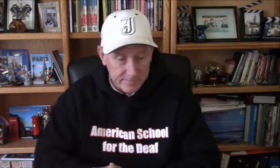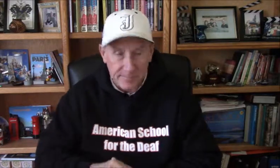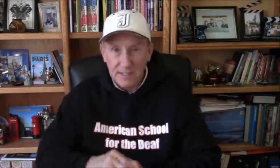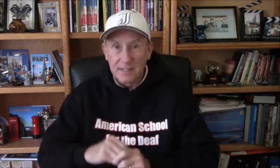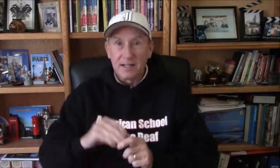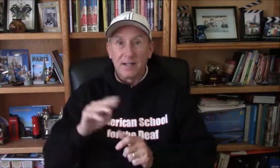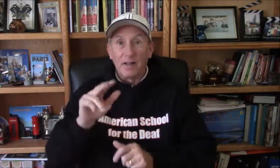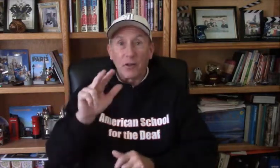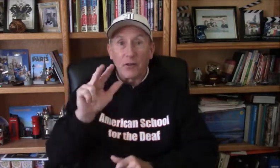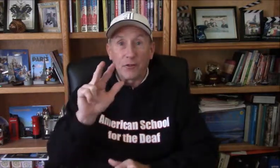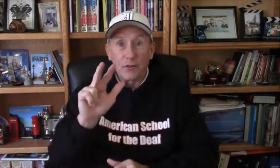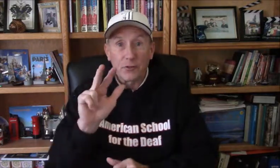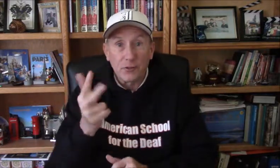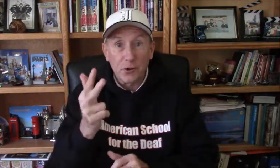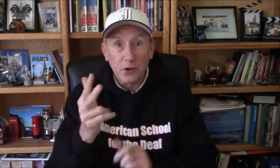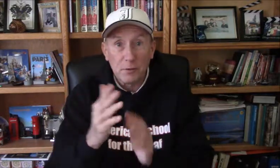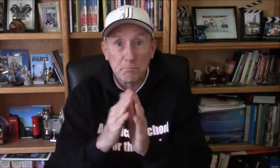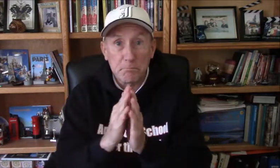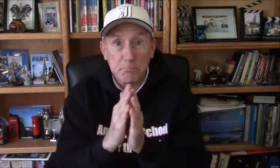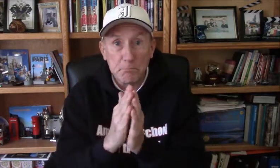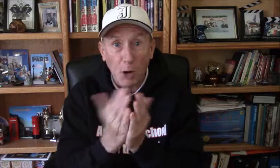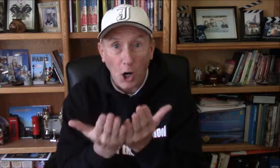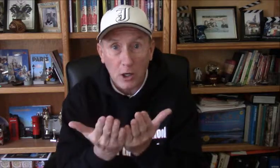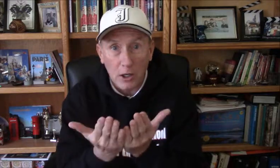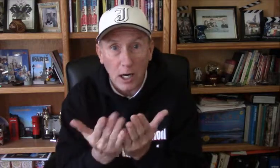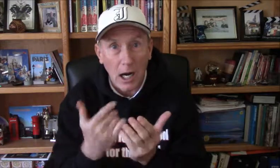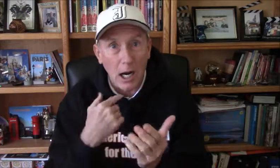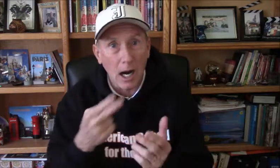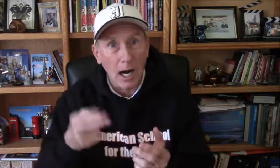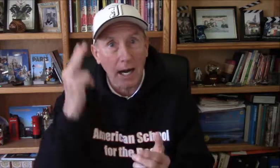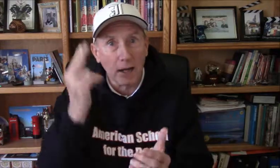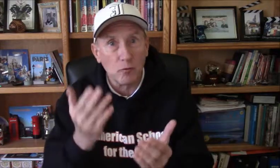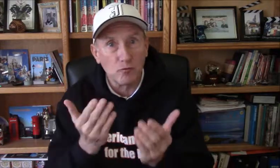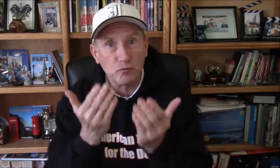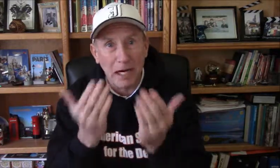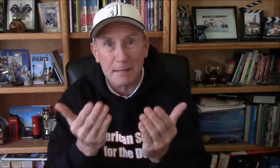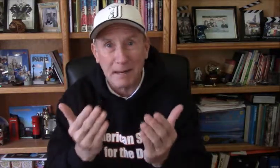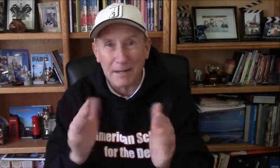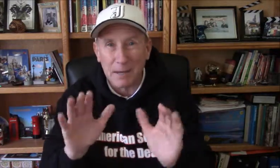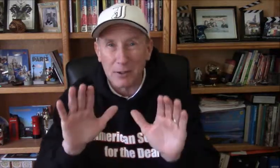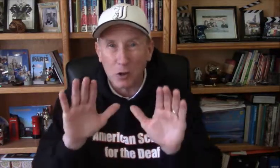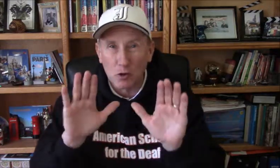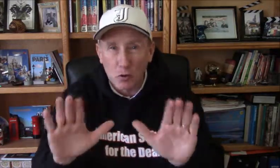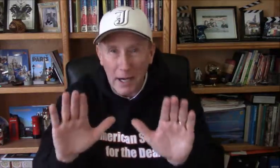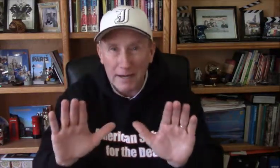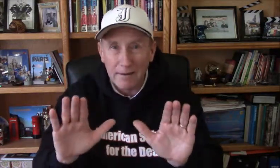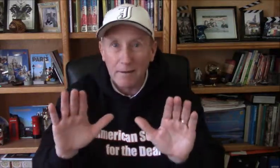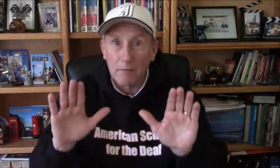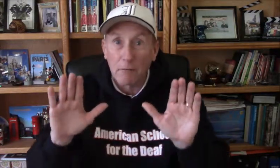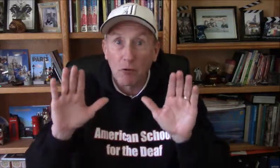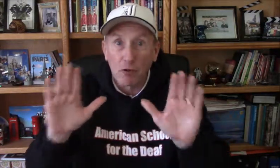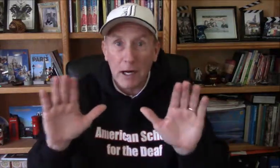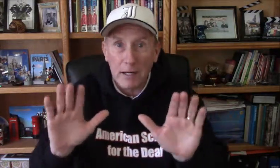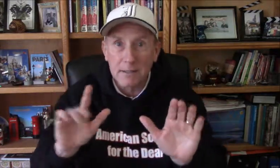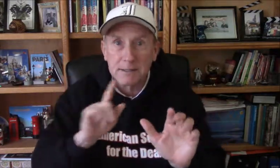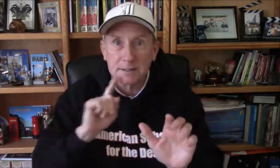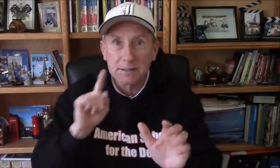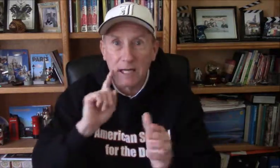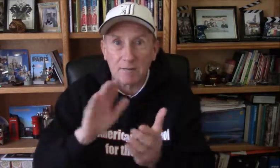The third book I highly recommend about a great, great deaf